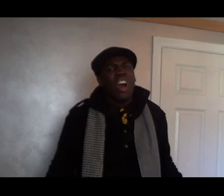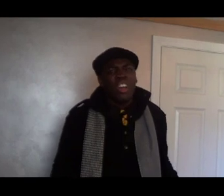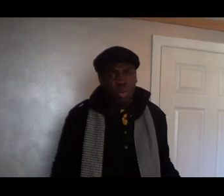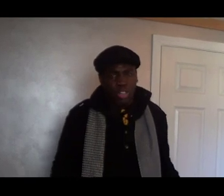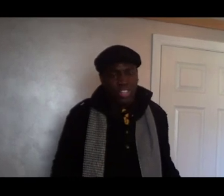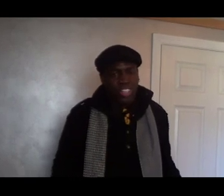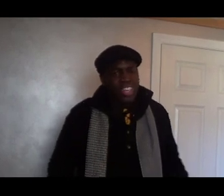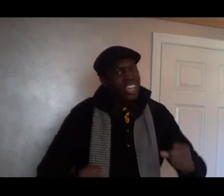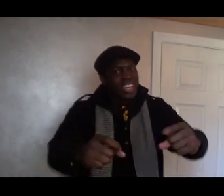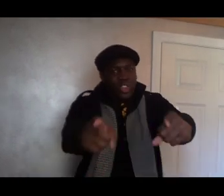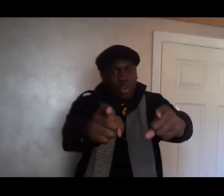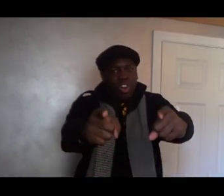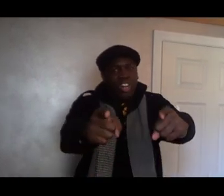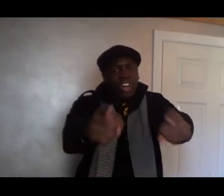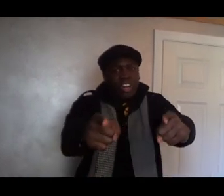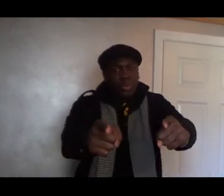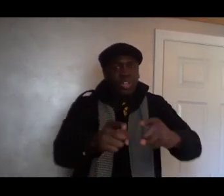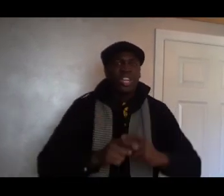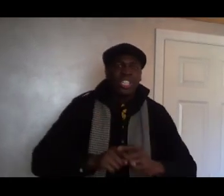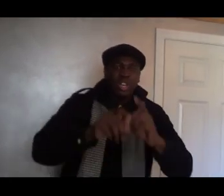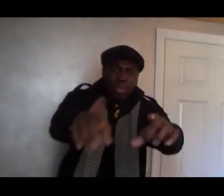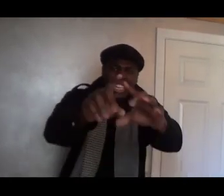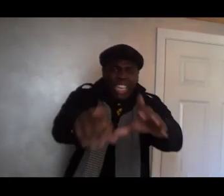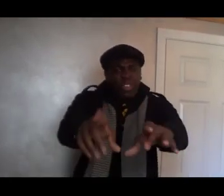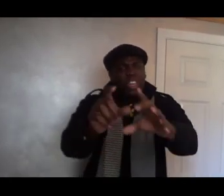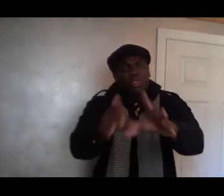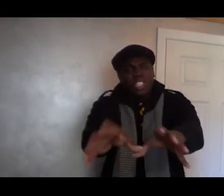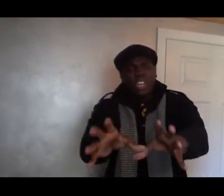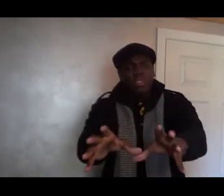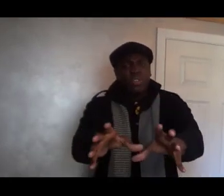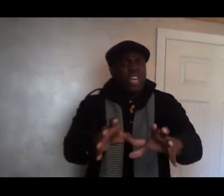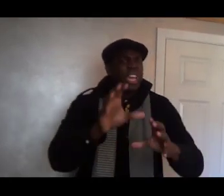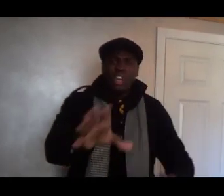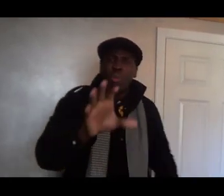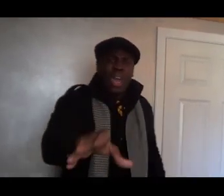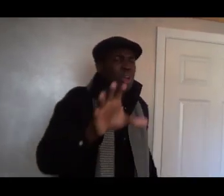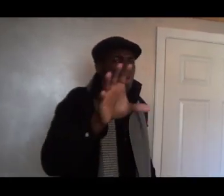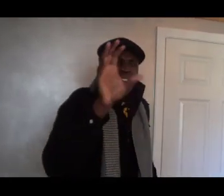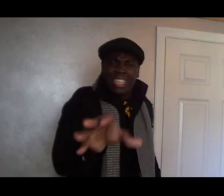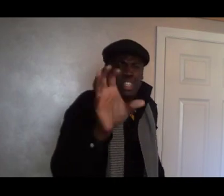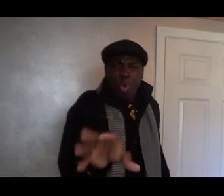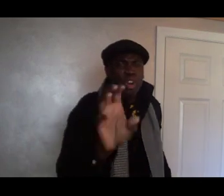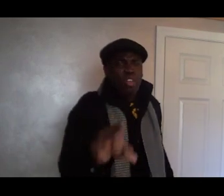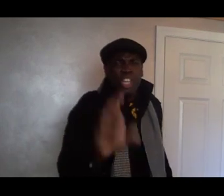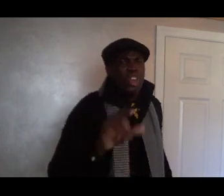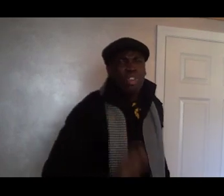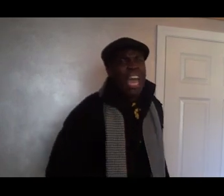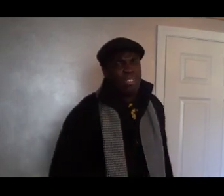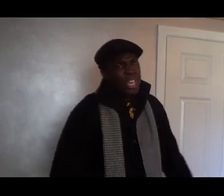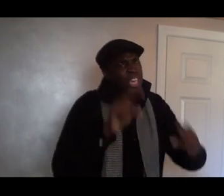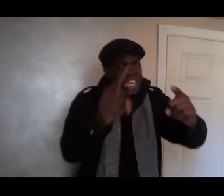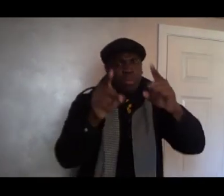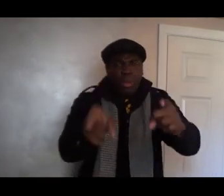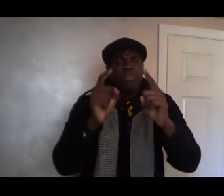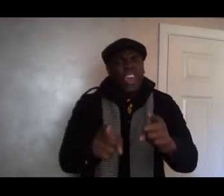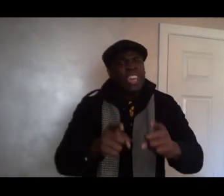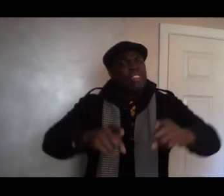conqueror. You are a conqueror. So believe in yourself. And no matter what is going on in your life, keep the faith.